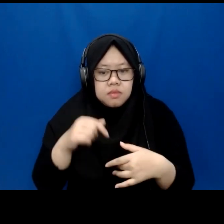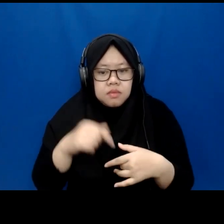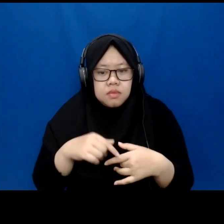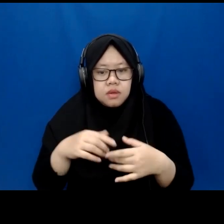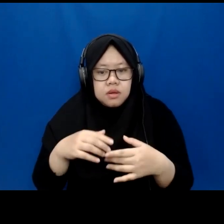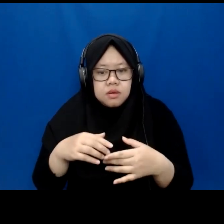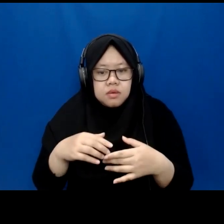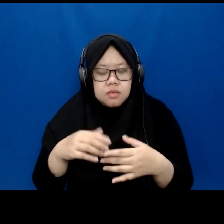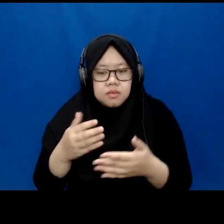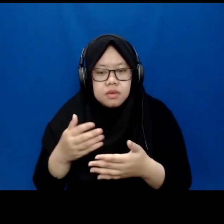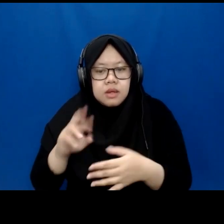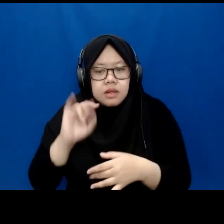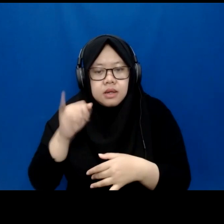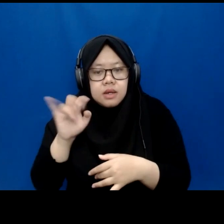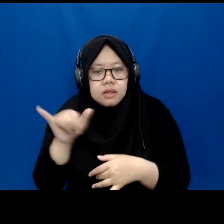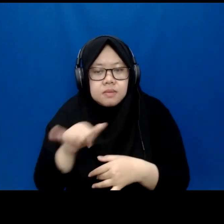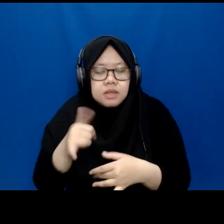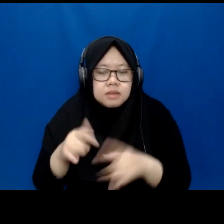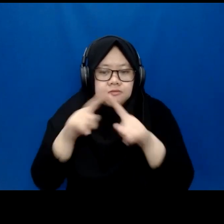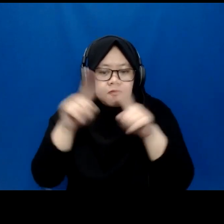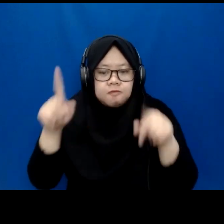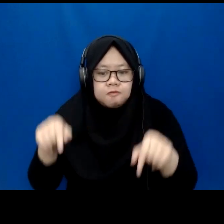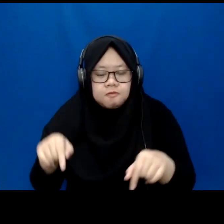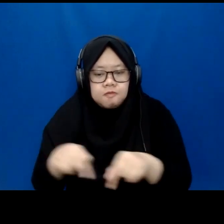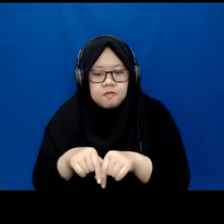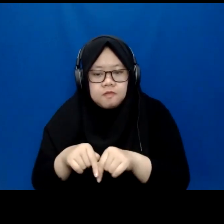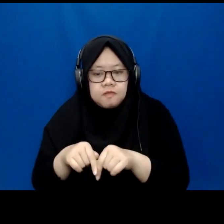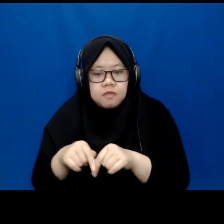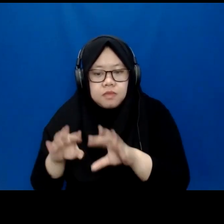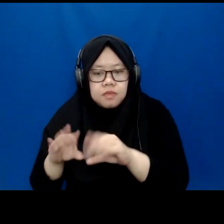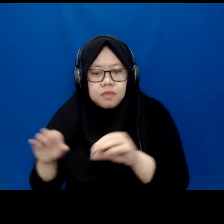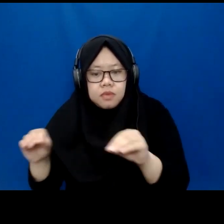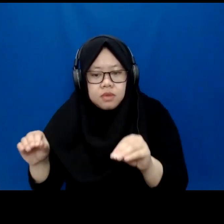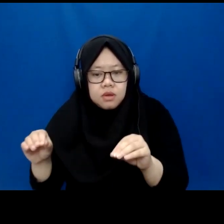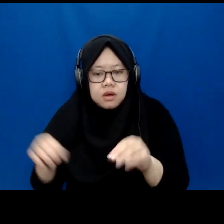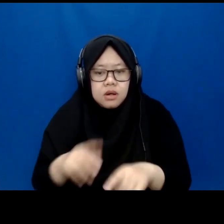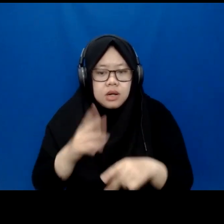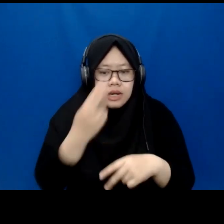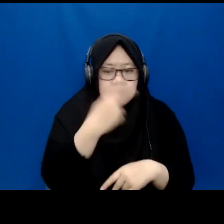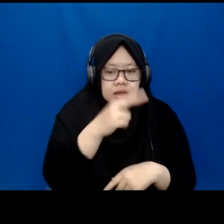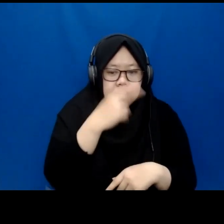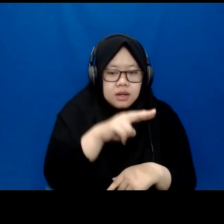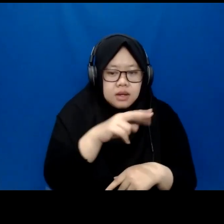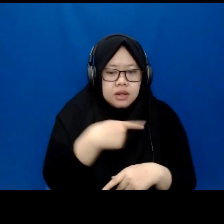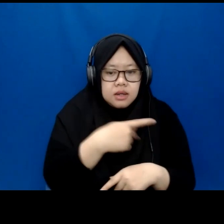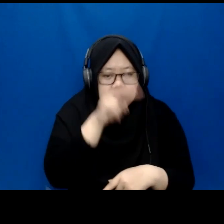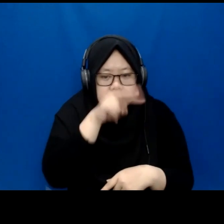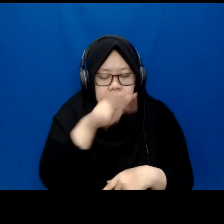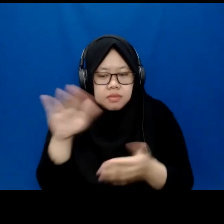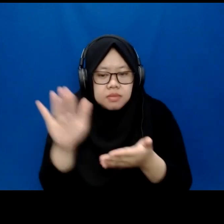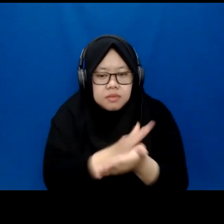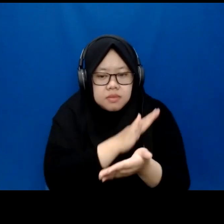service contract as well. After we see this regulation in Thailand, we discovered the opportunities